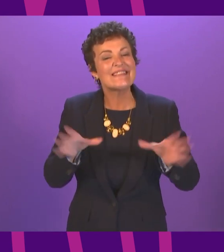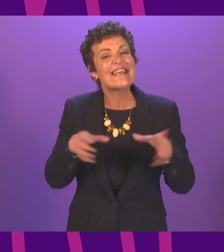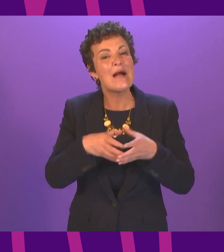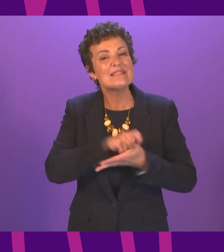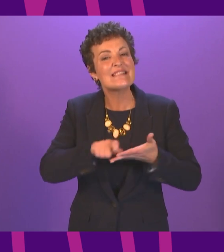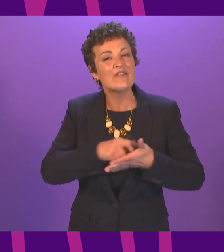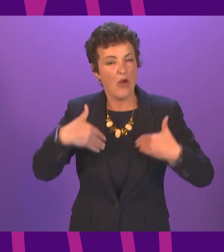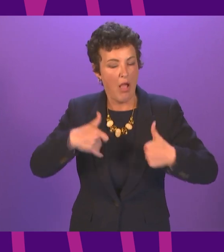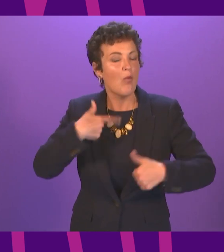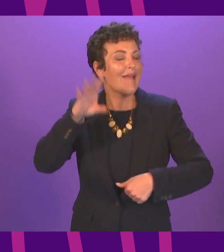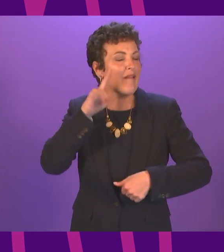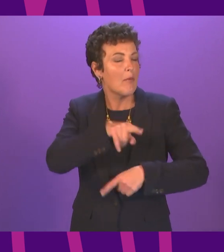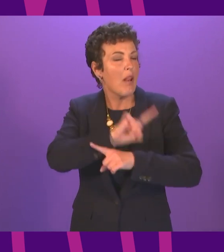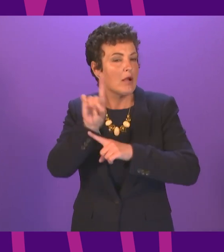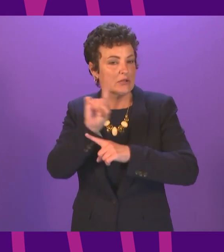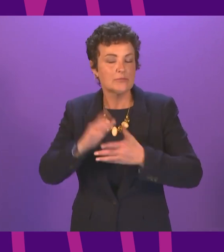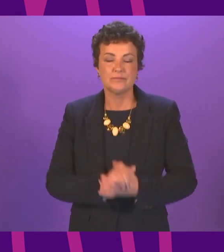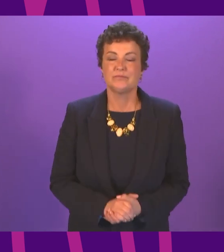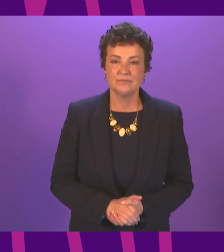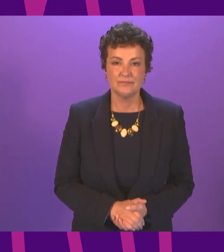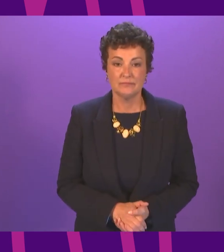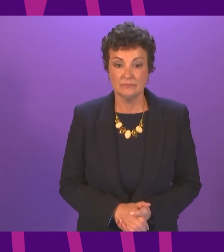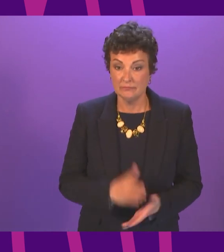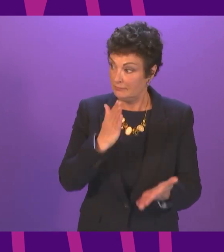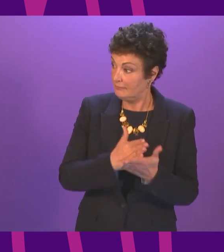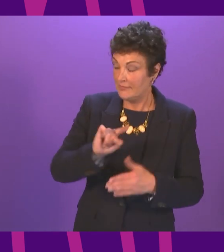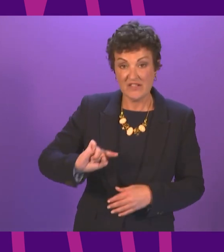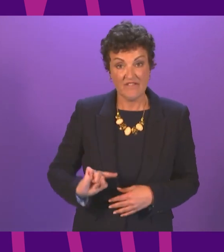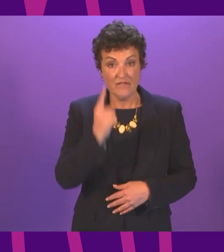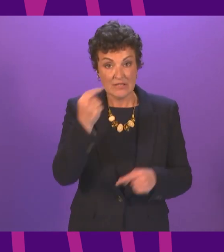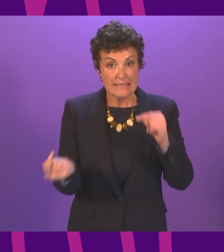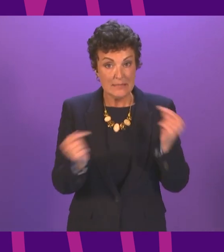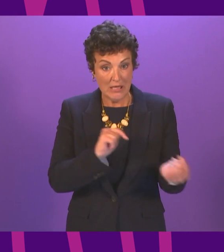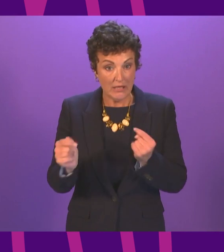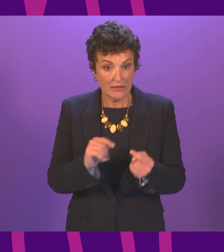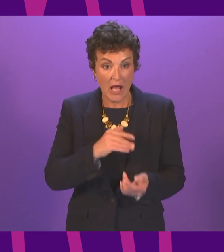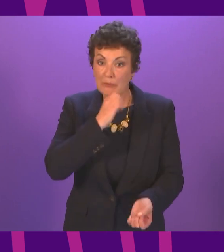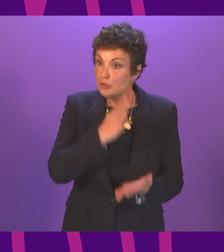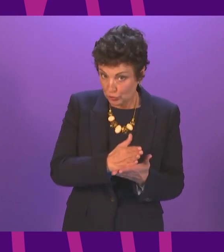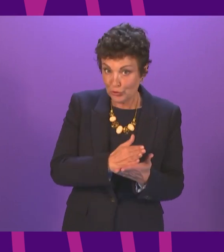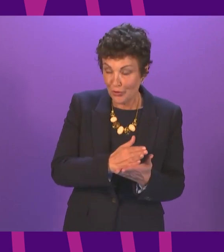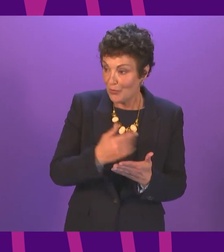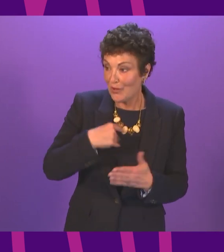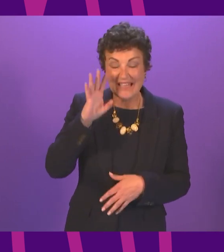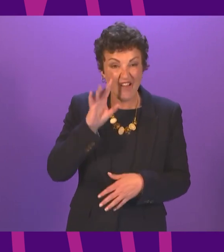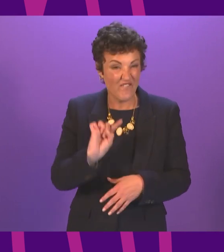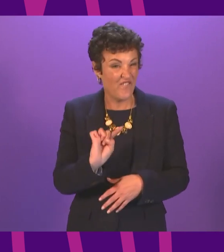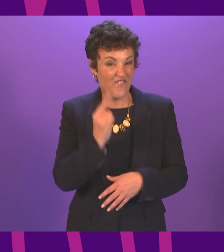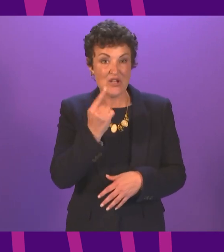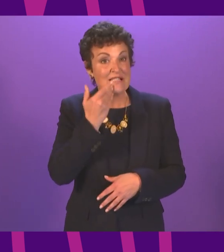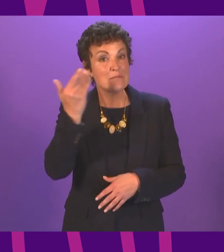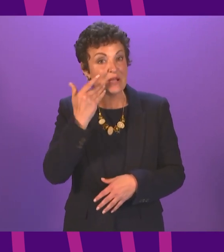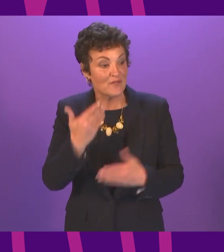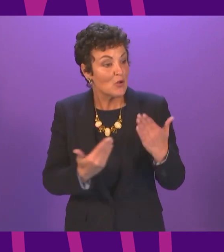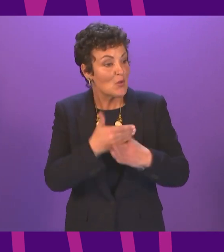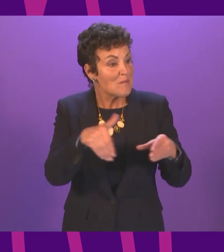later. And as this is the first debate in this new session, I am sure we will hear a number of first speeches from new